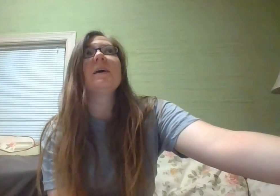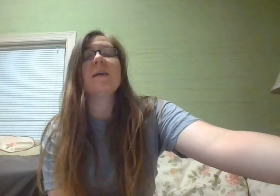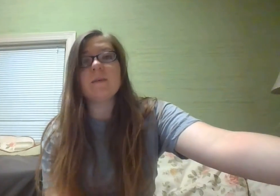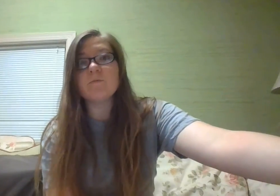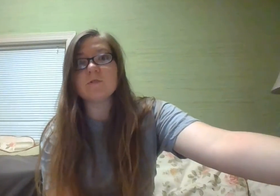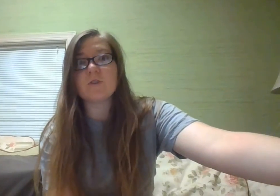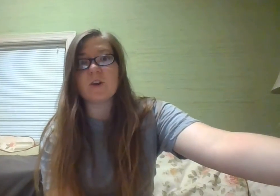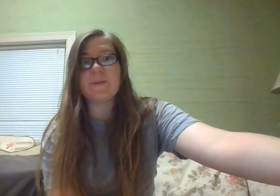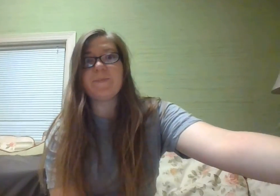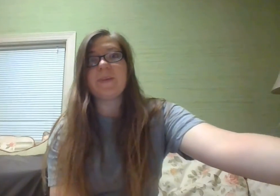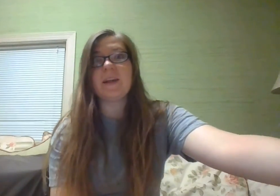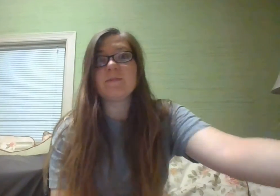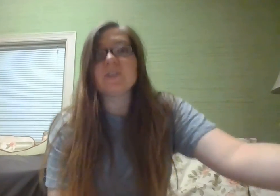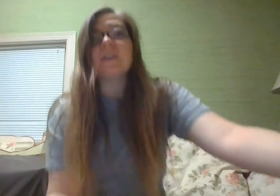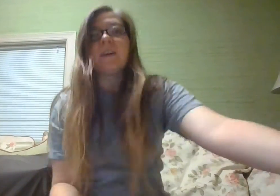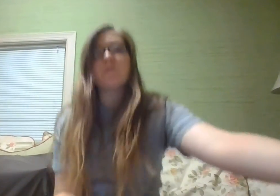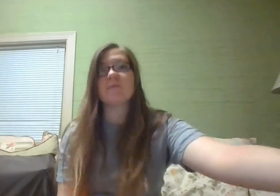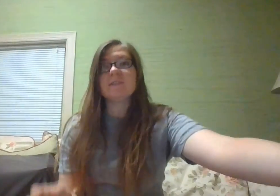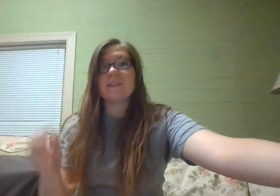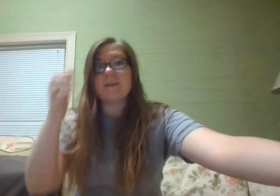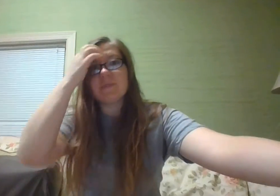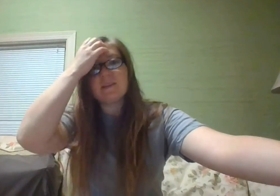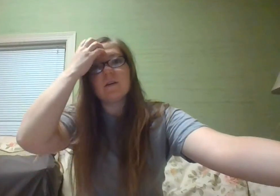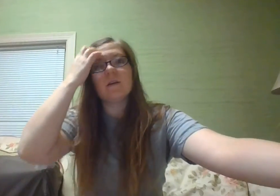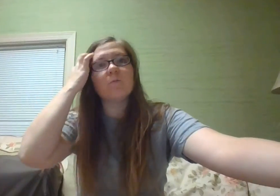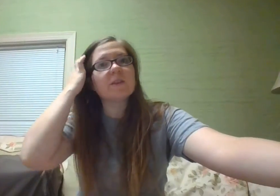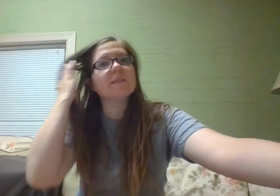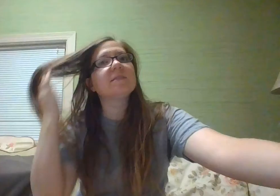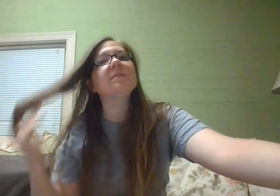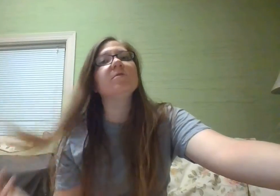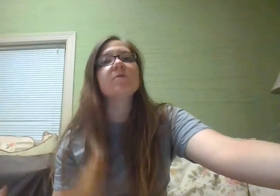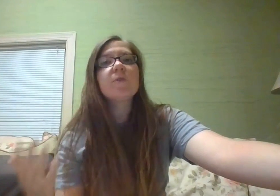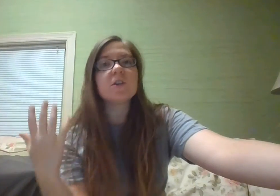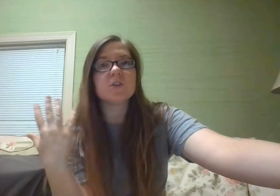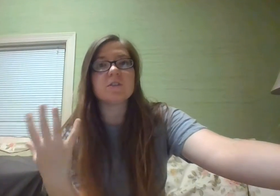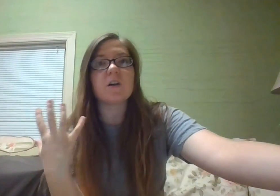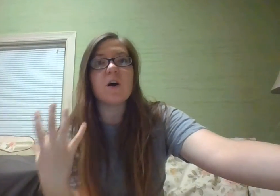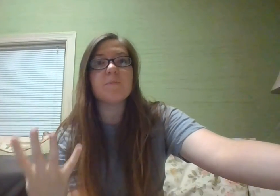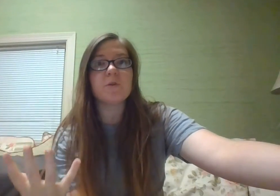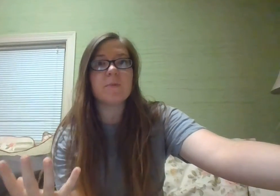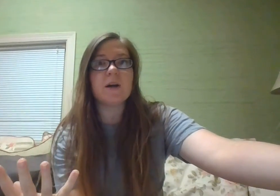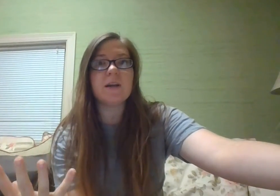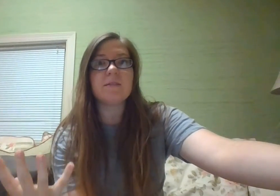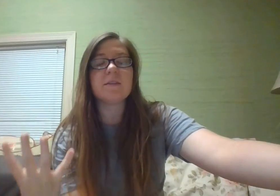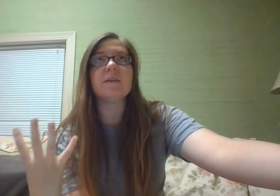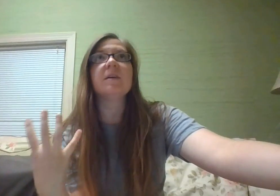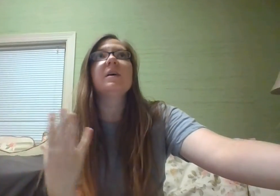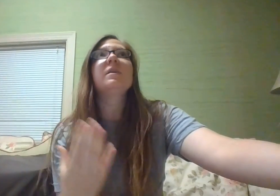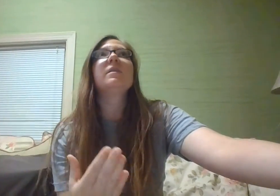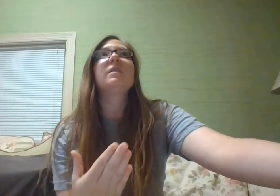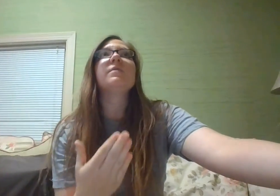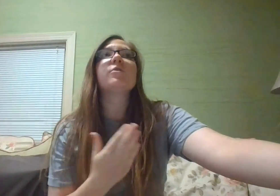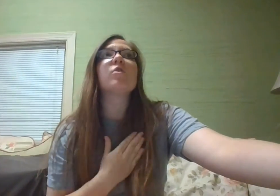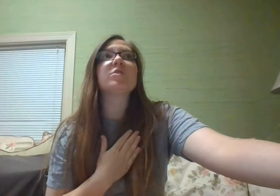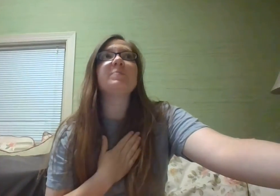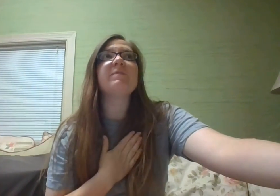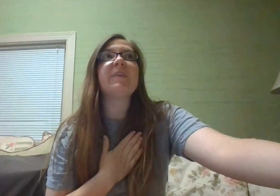and then we'll start it and I'm just going to go through the steps. What this is used for is just to calm your mind to if your heart's beating